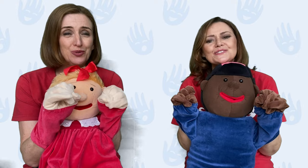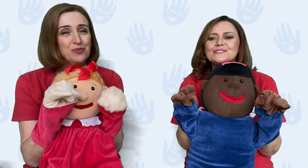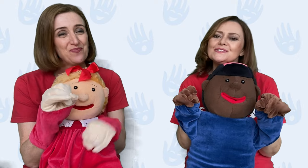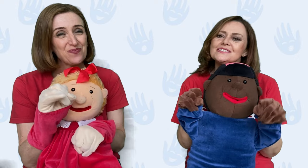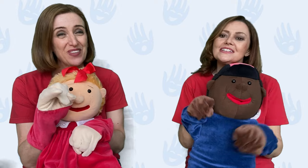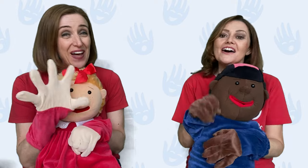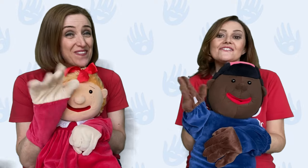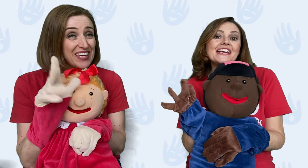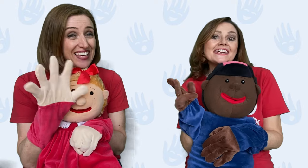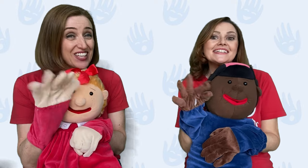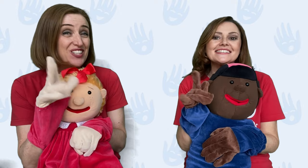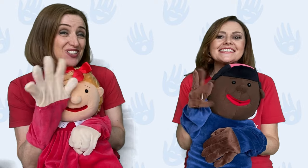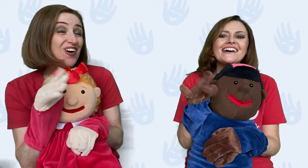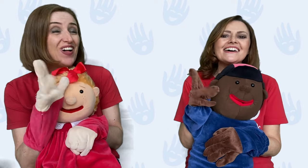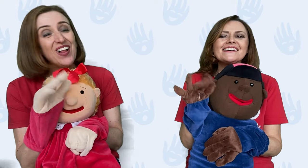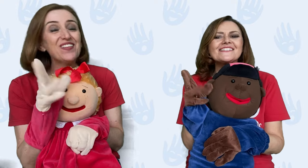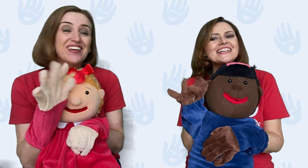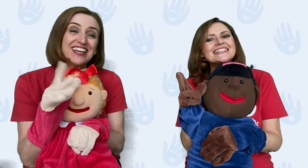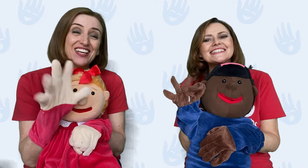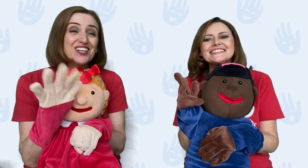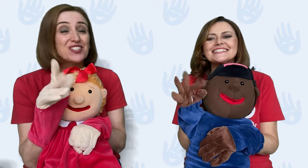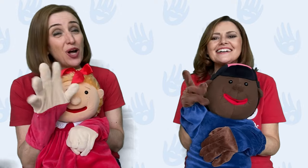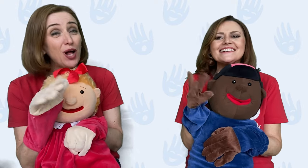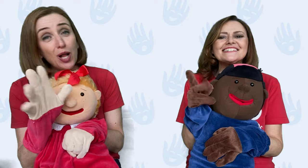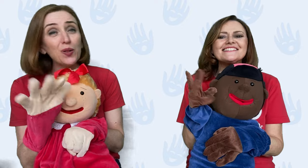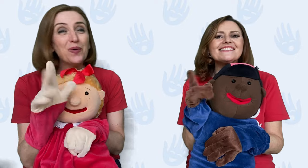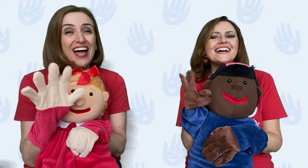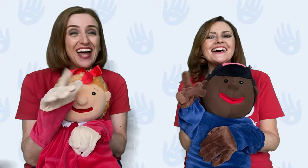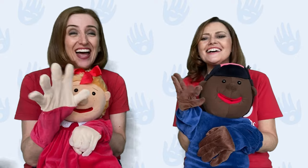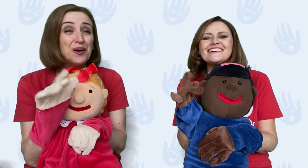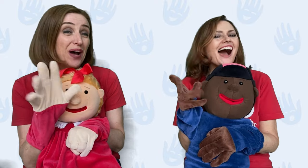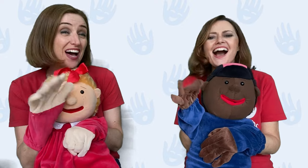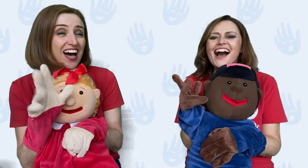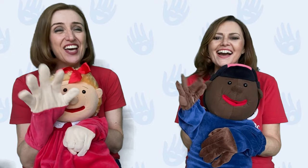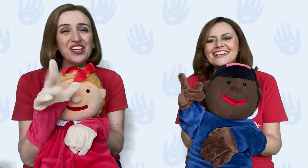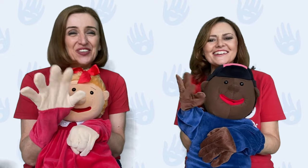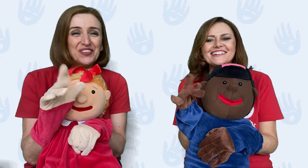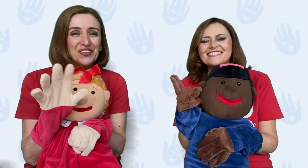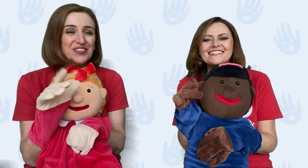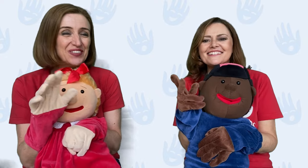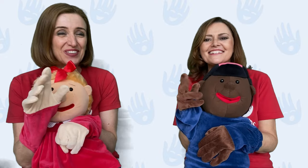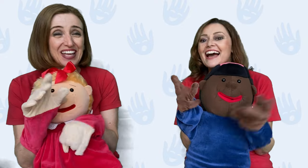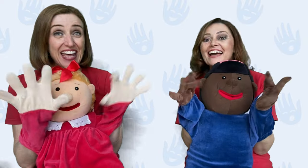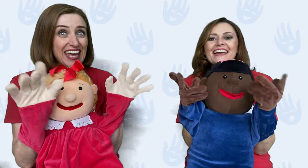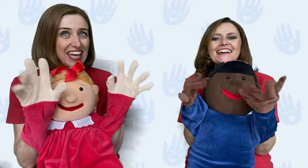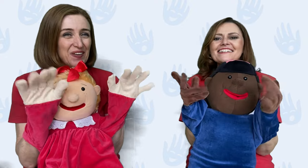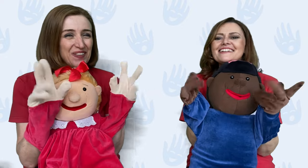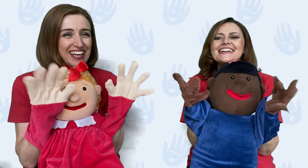Fingers all, fingers all, where are you? Here we